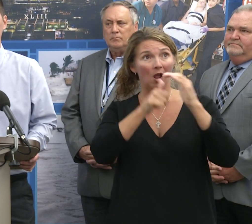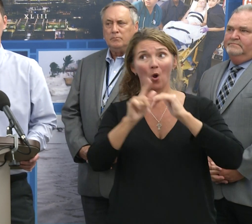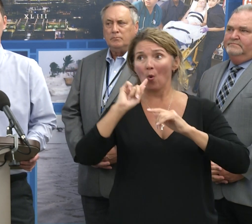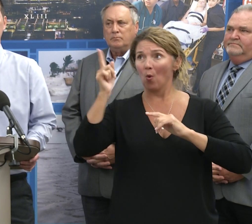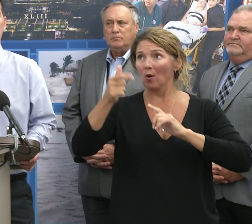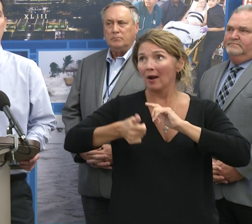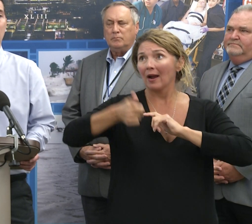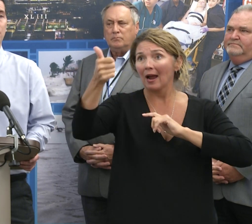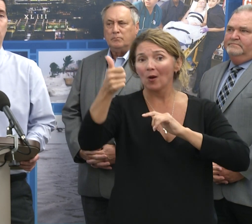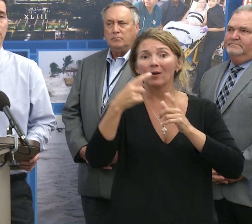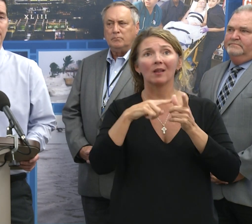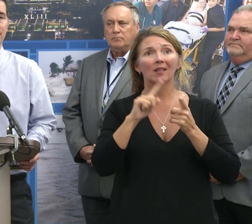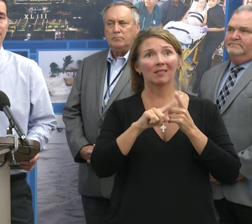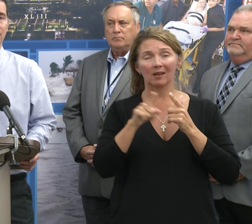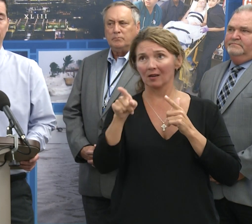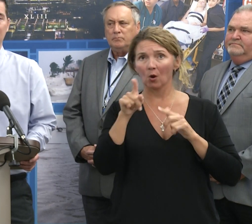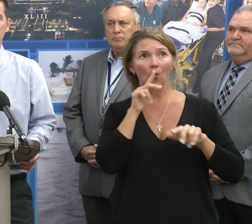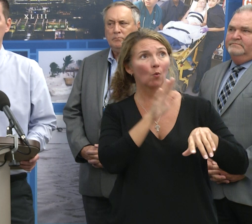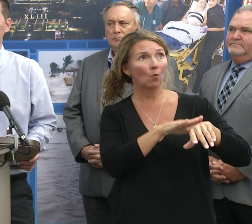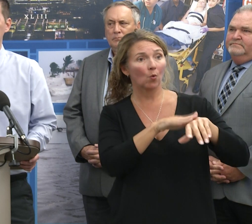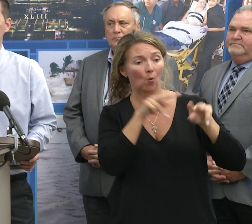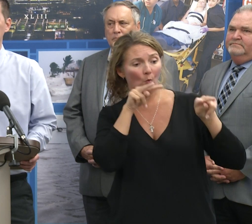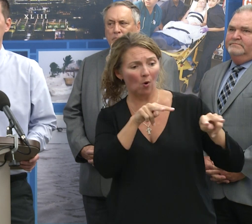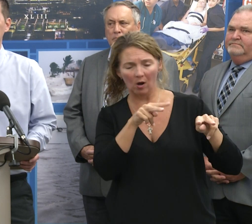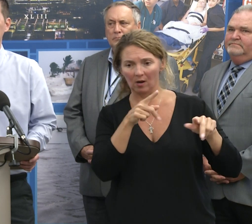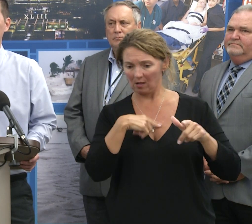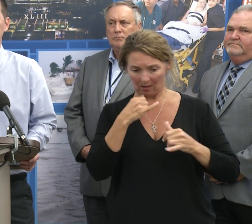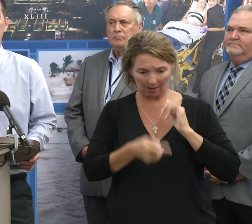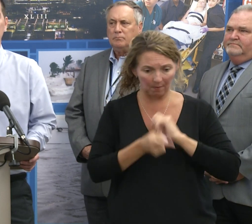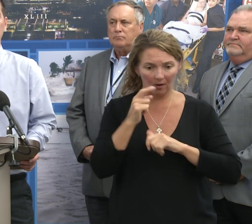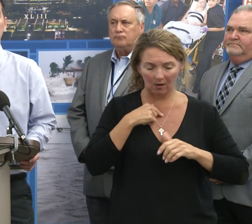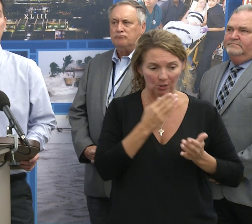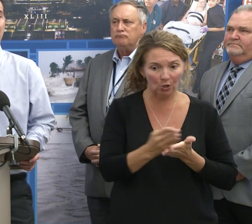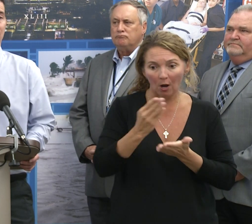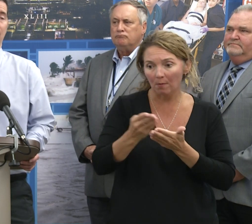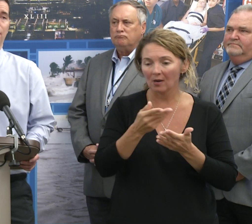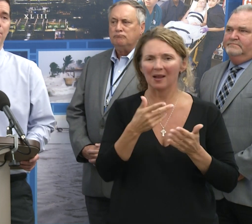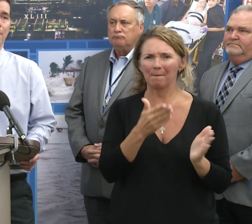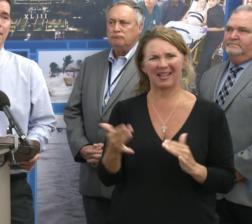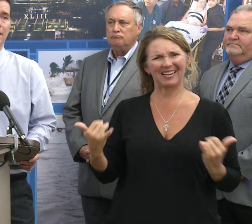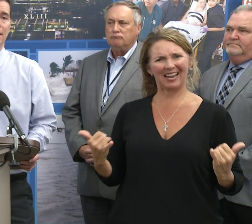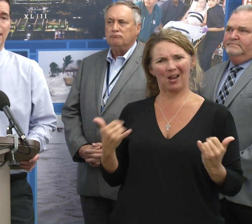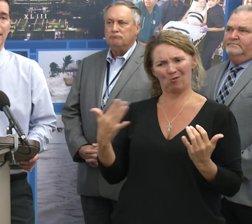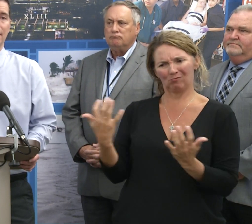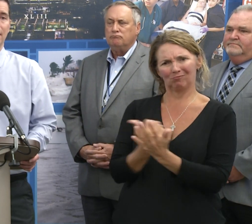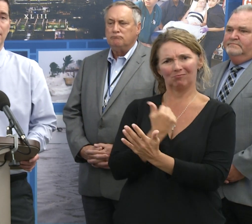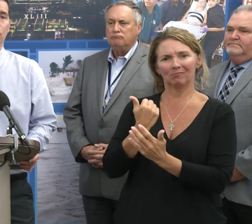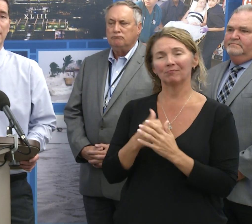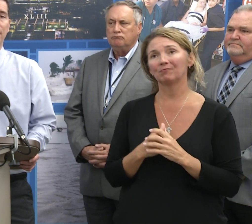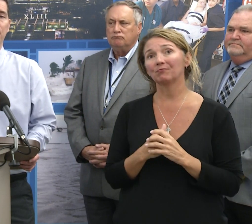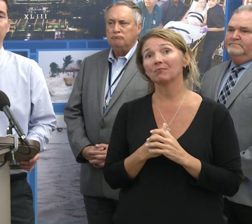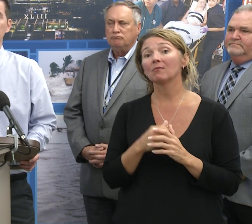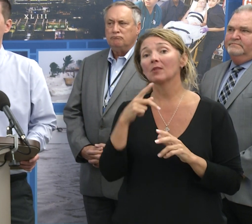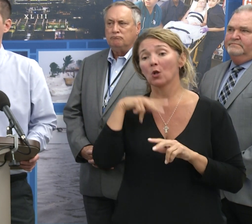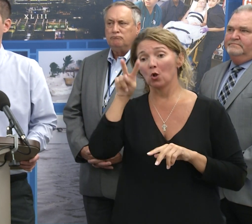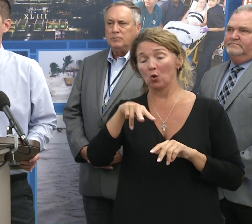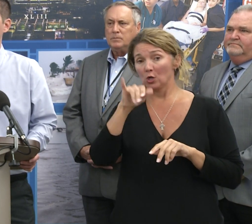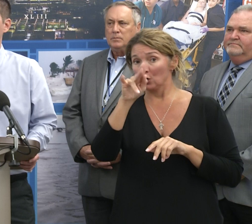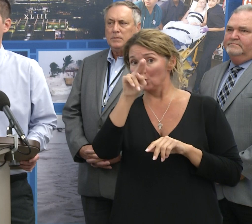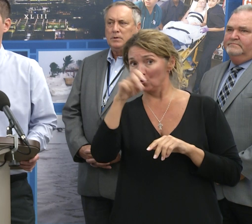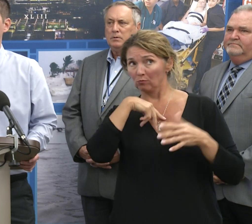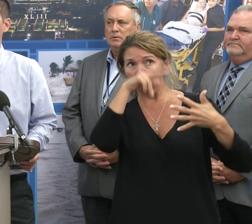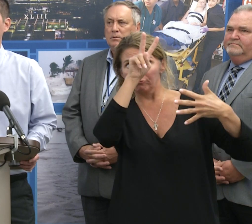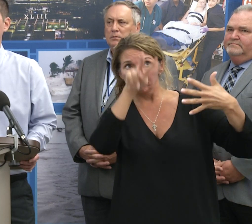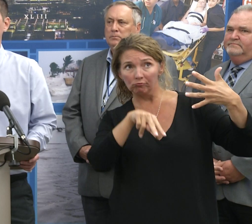order or a hurricane watcher warning from the National Weather Service. You want to make sure that you have a plan now. And looking at the month of June